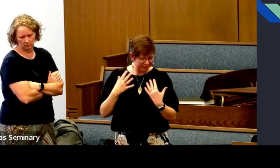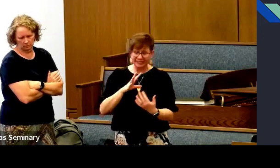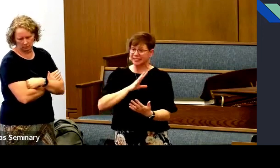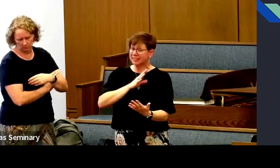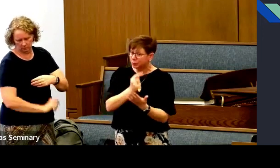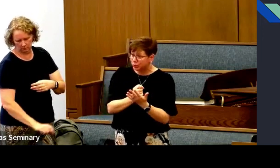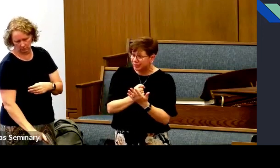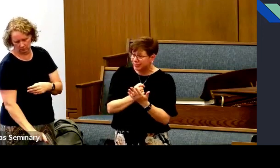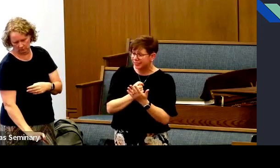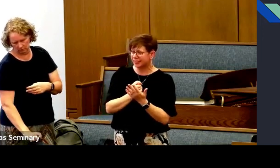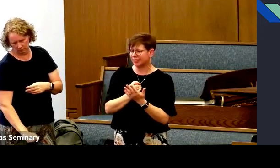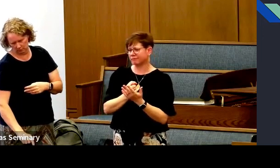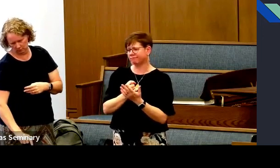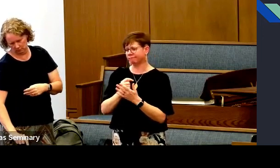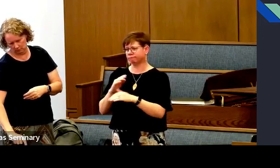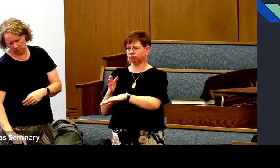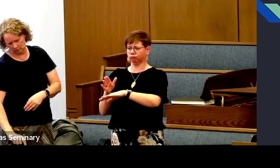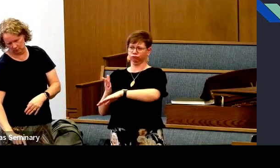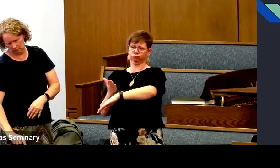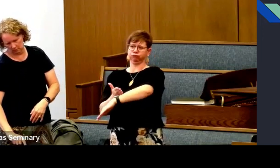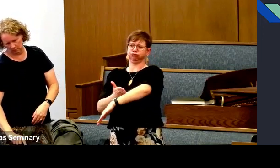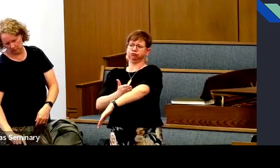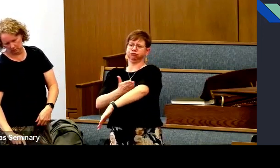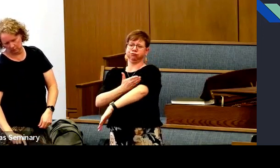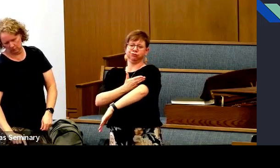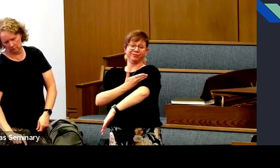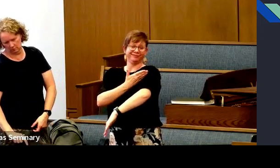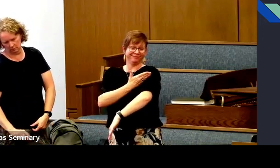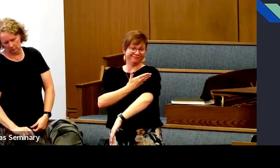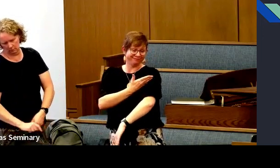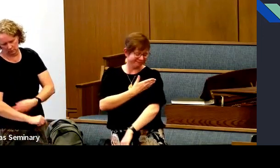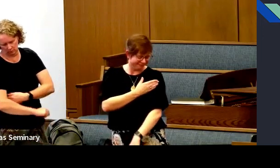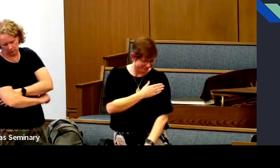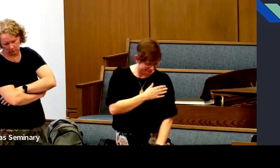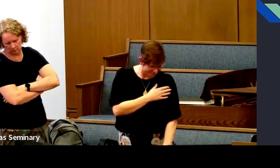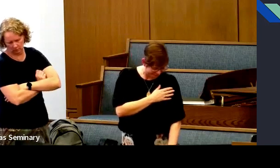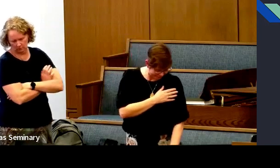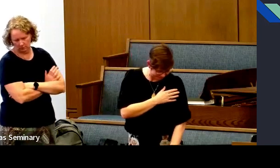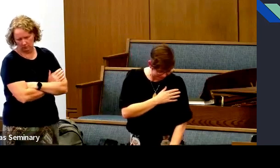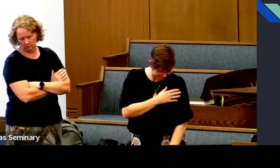The priesthood power there is inspiring. It's testimony building.